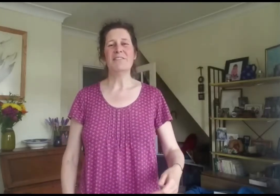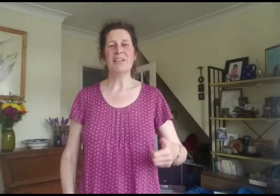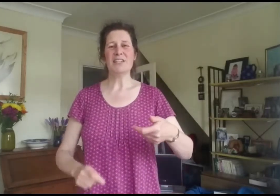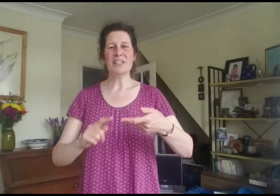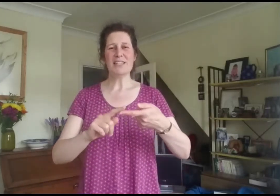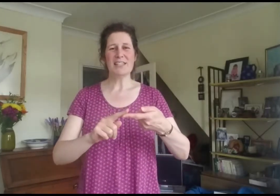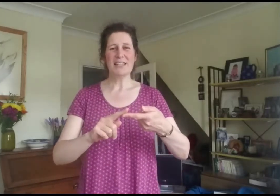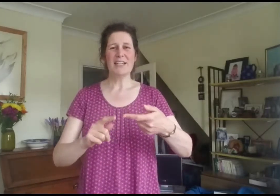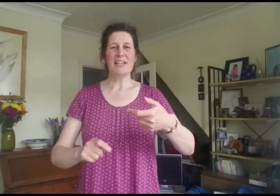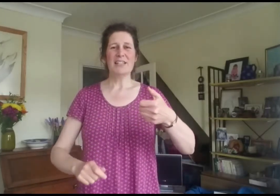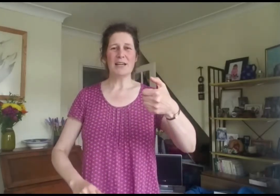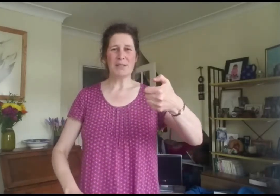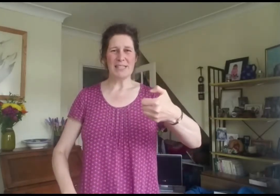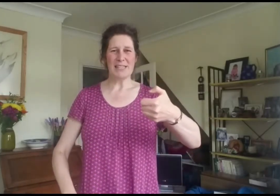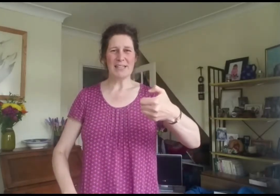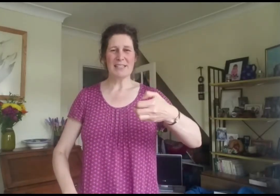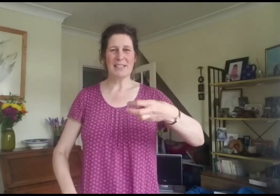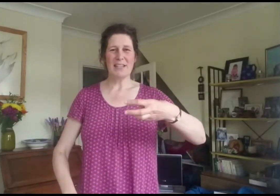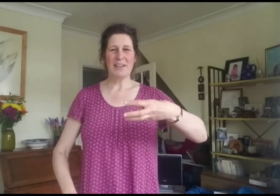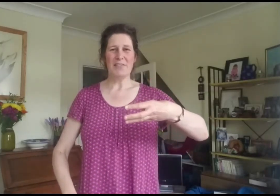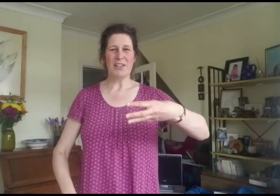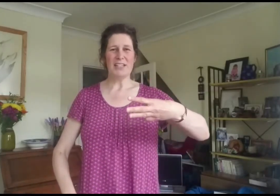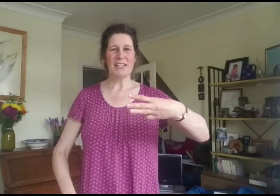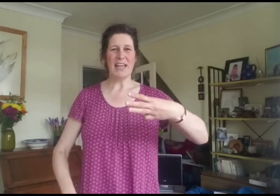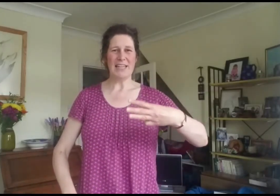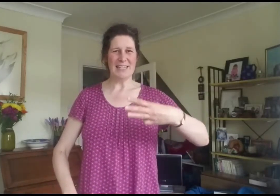Ephesians chapter 6 verse 18